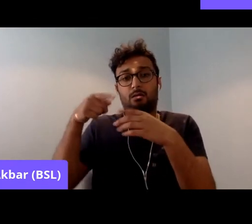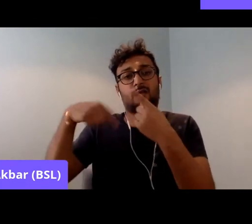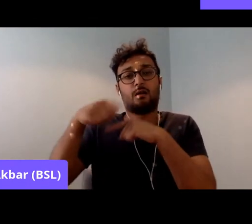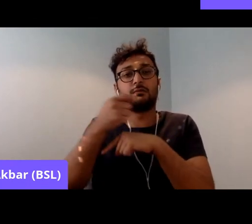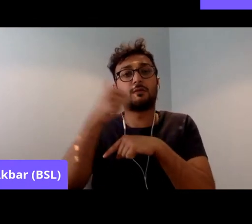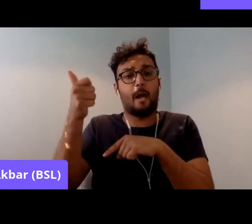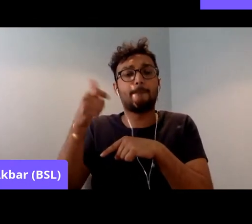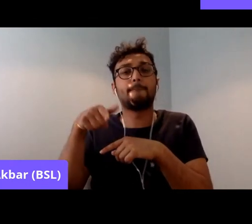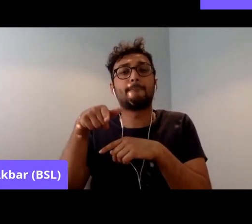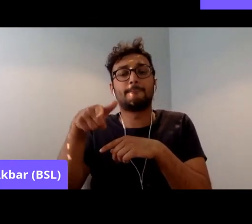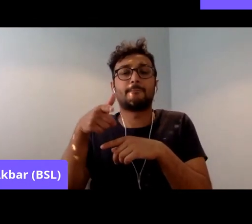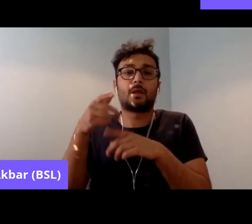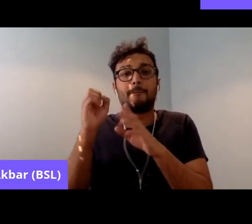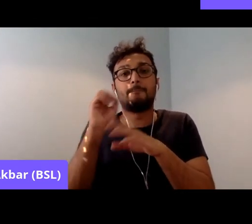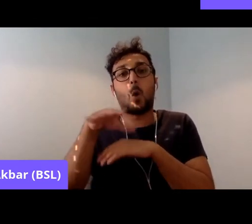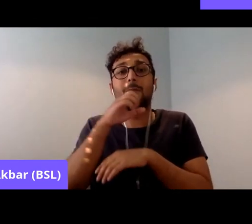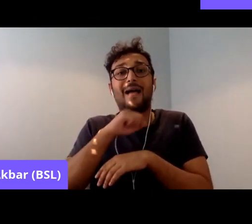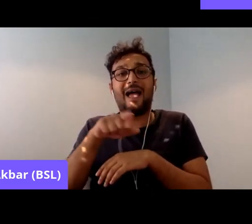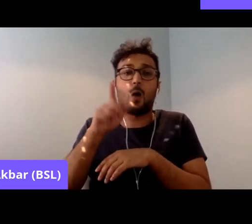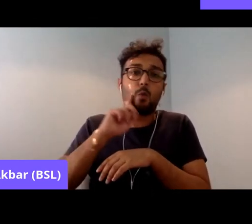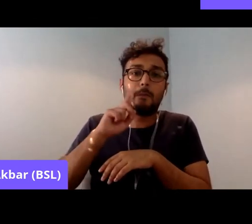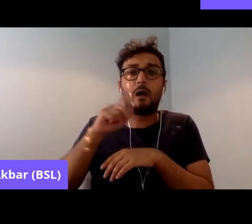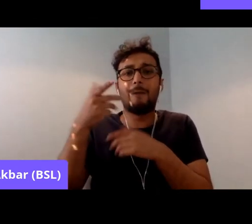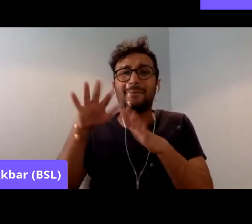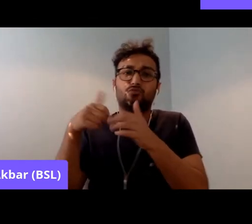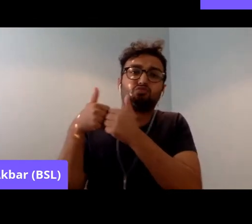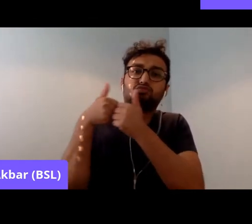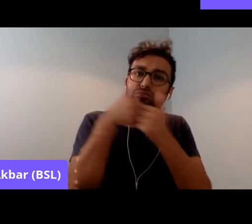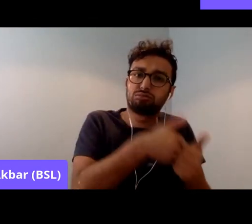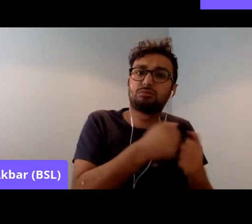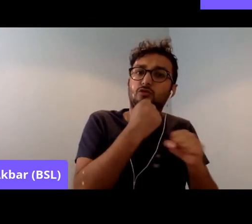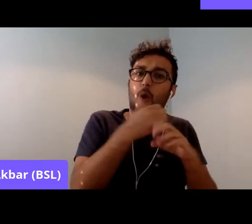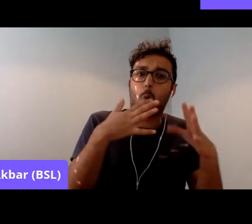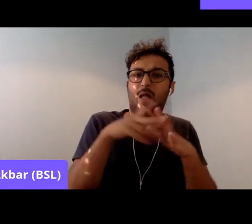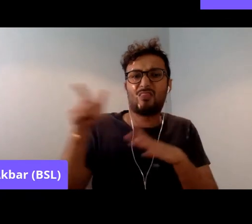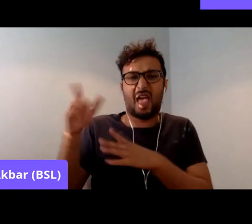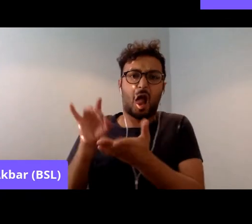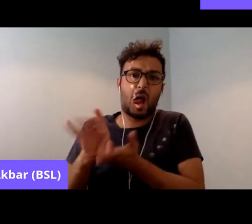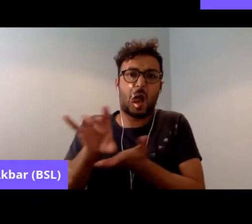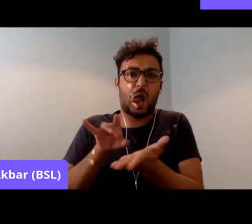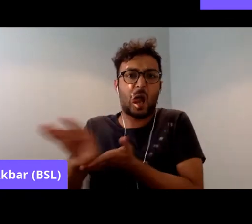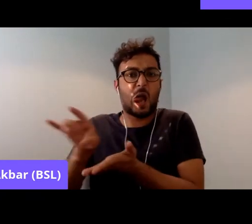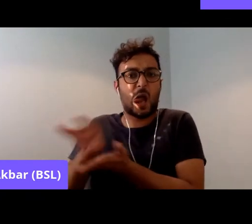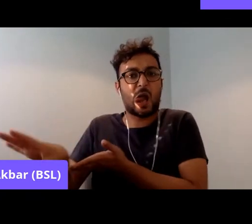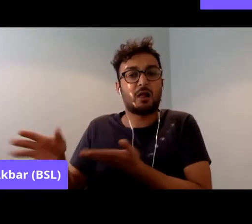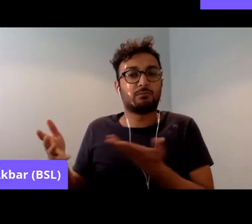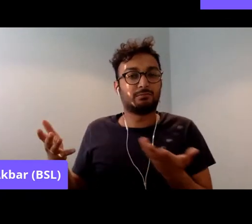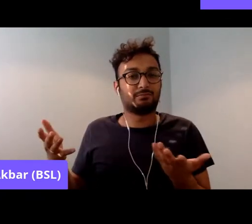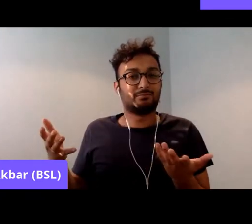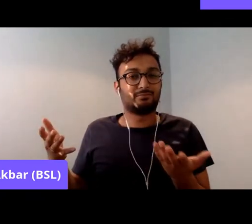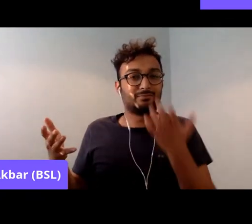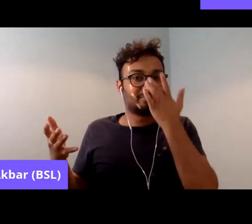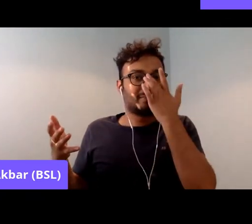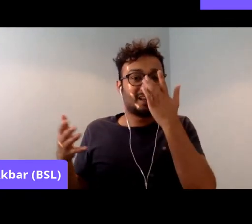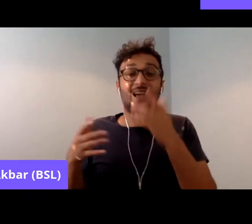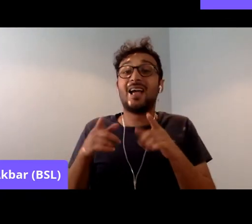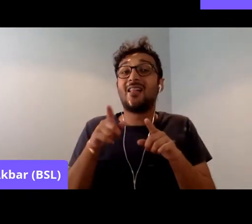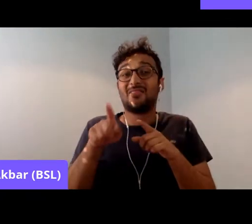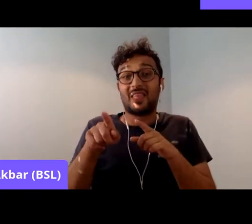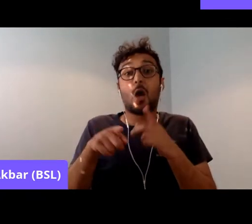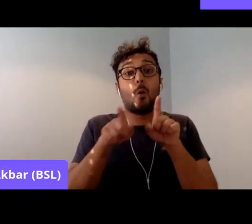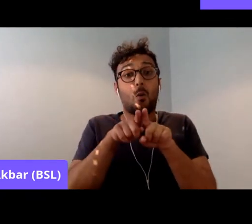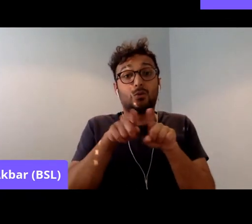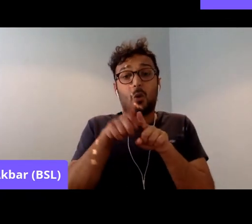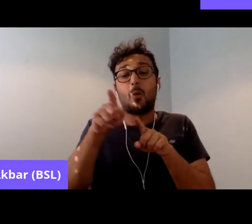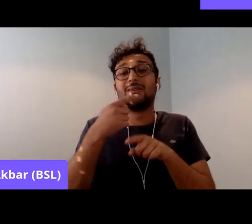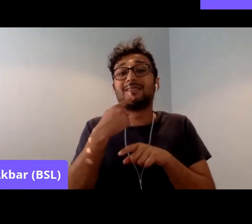in support of Grunwick. And then you had the TUC passing an edict saying that irresponsible elements